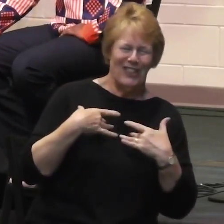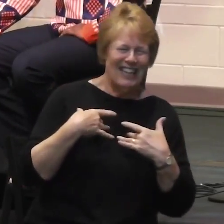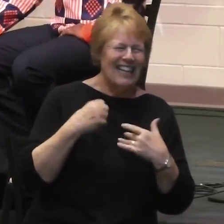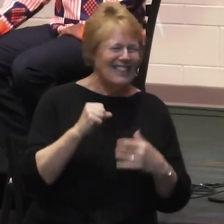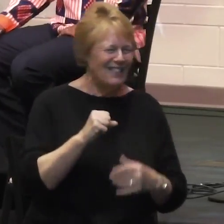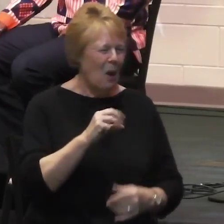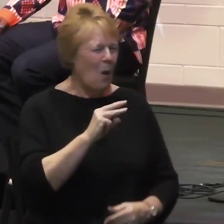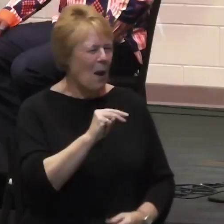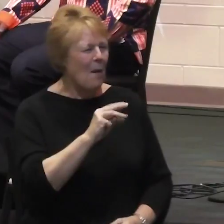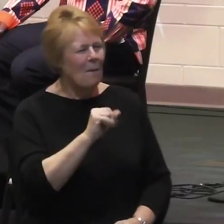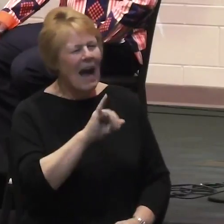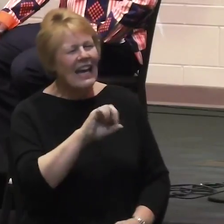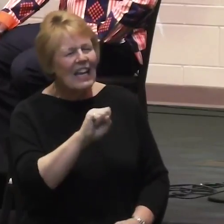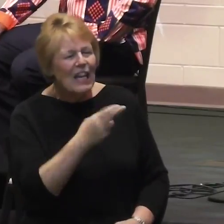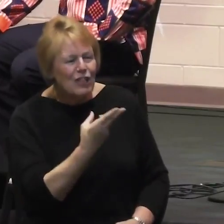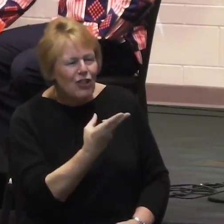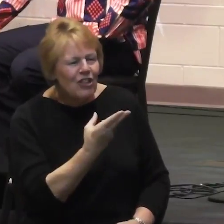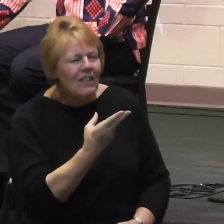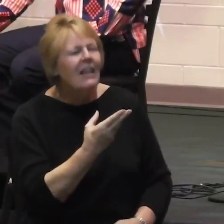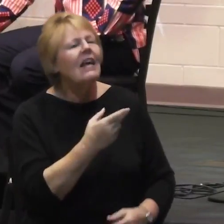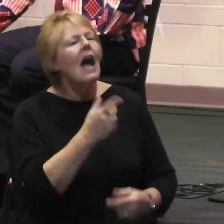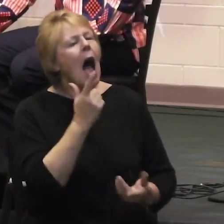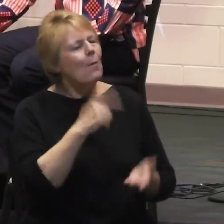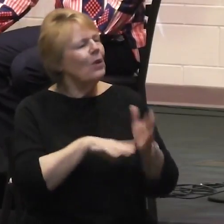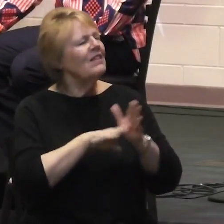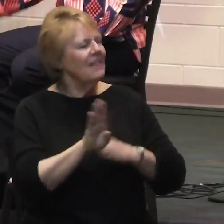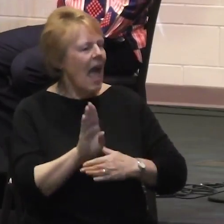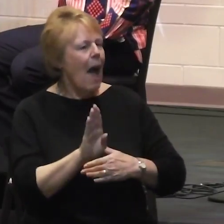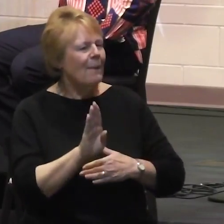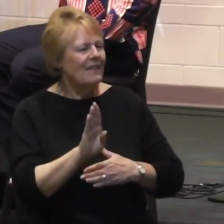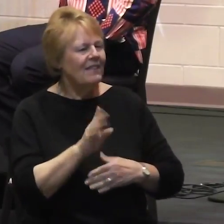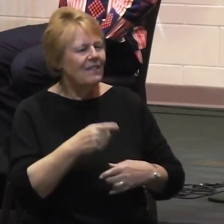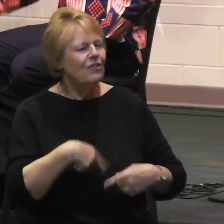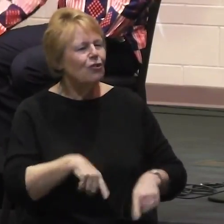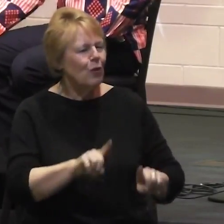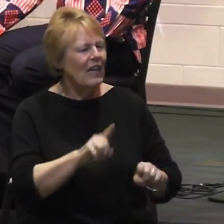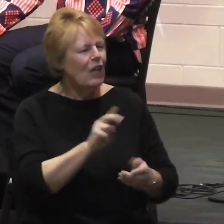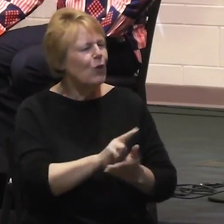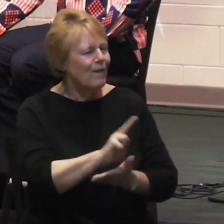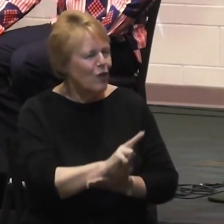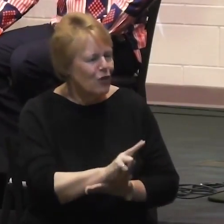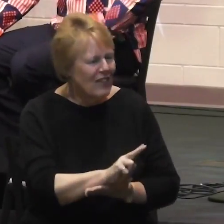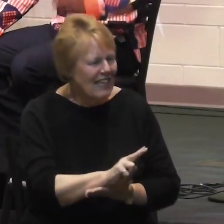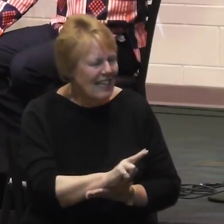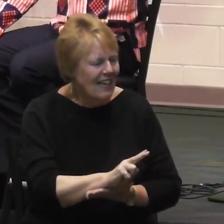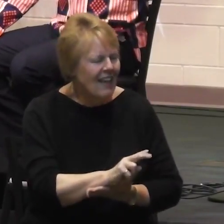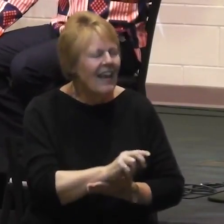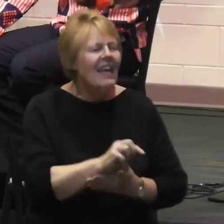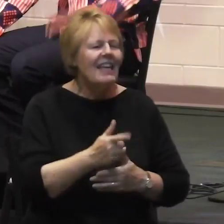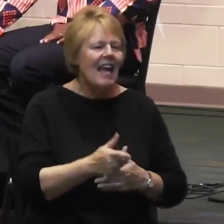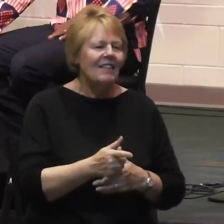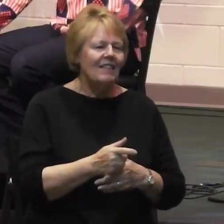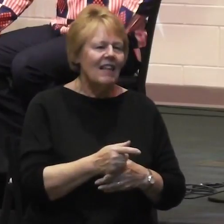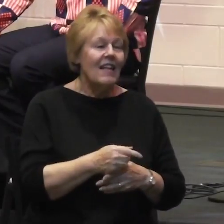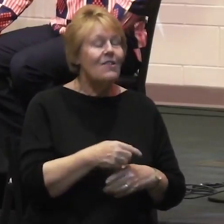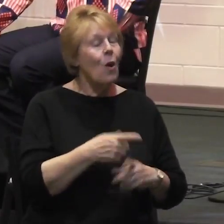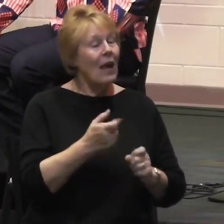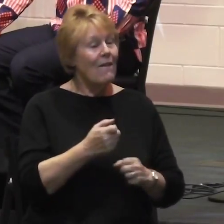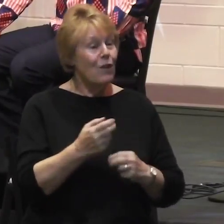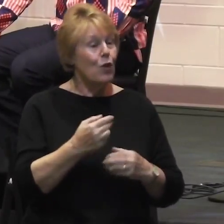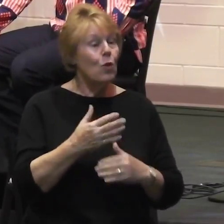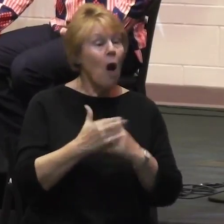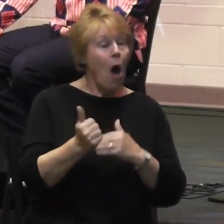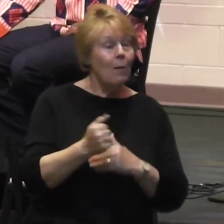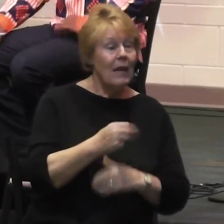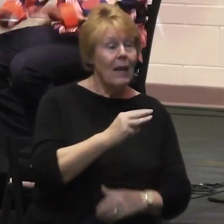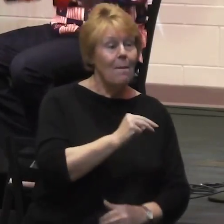happened in university. Yes. Days I believe you don't. Yeah, and it's drawn out of minor. So, if you call me Maesh, I'll respond